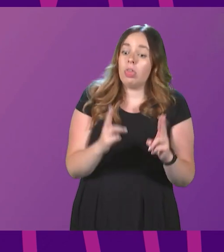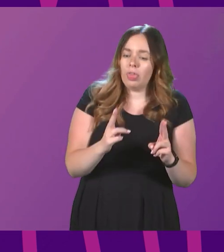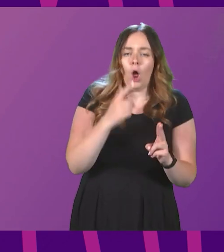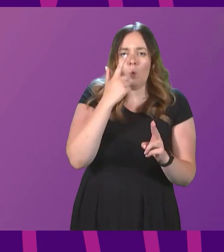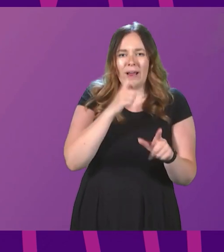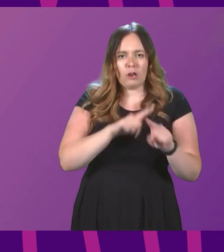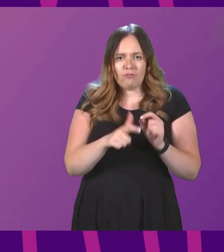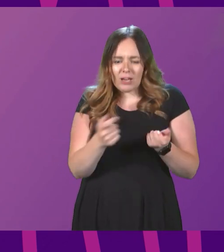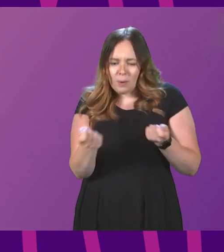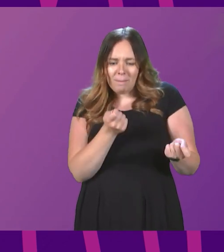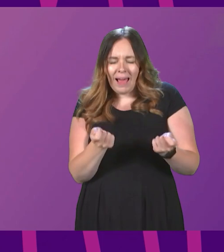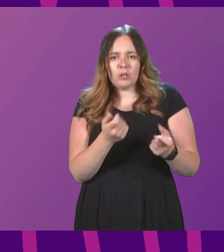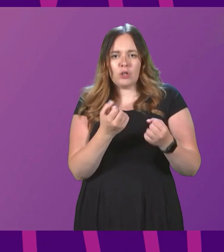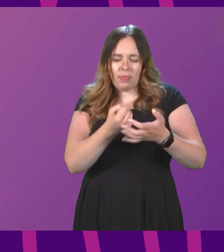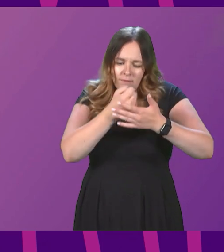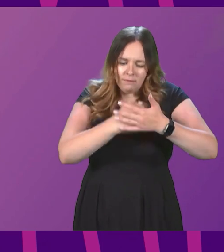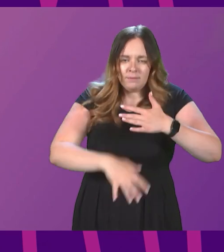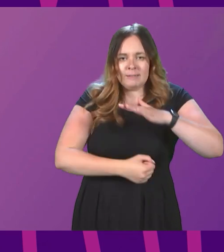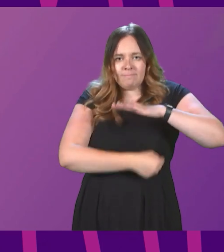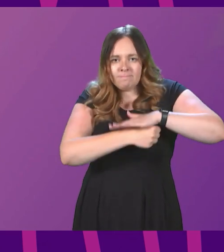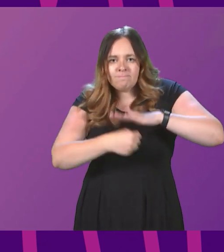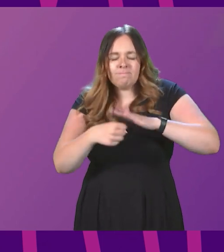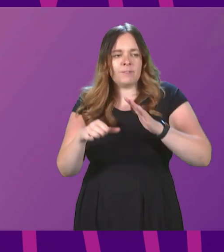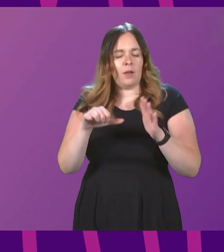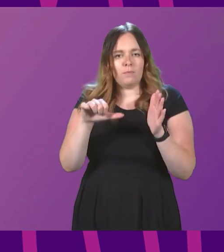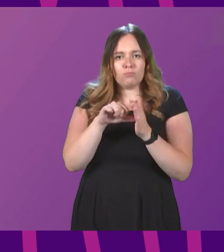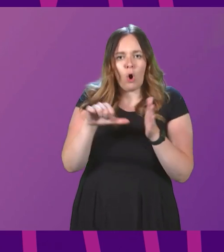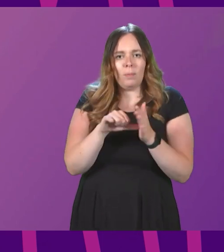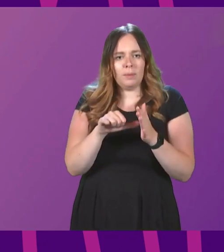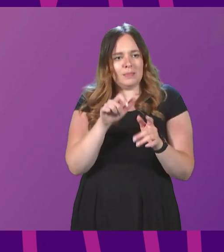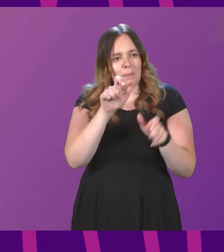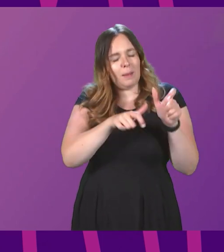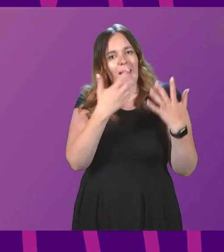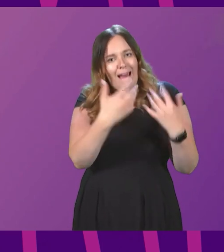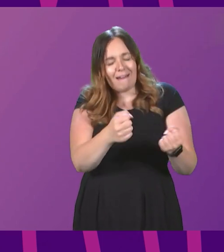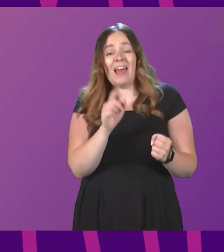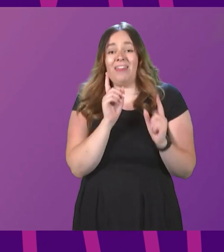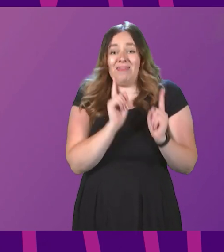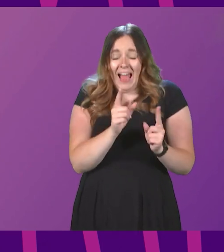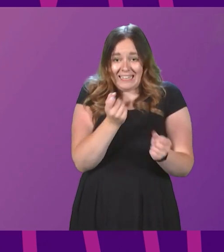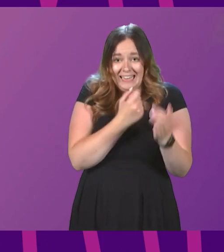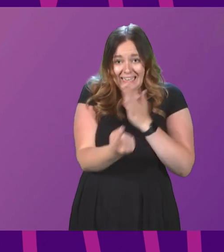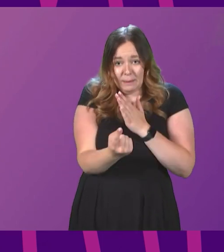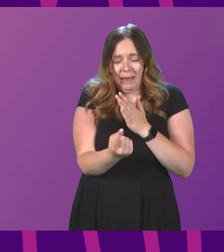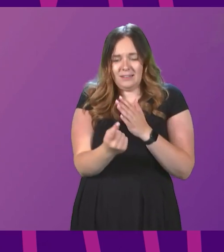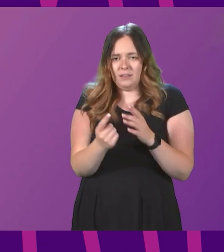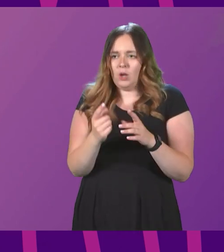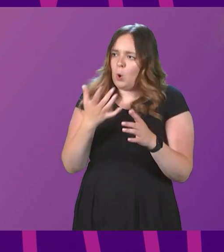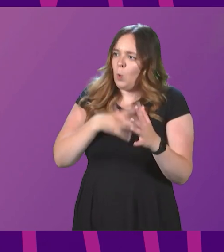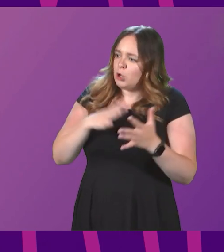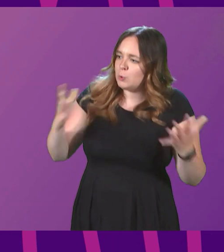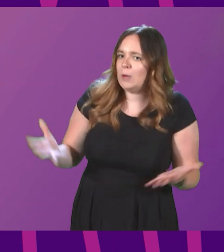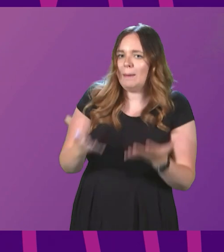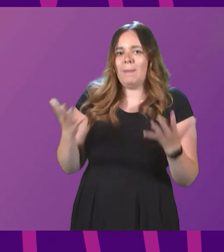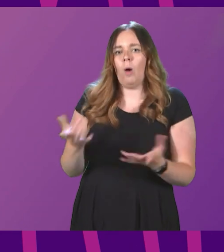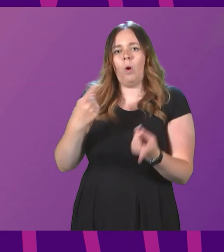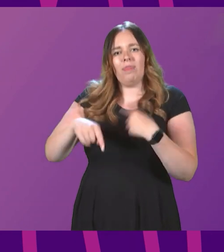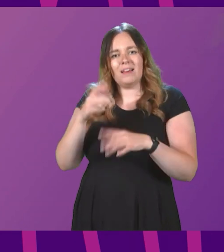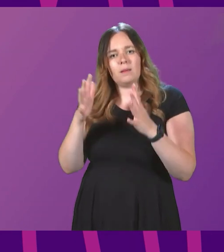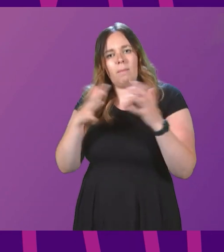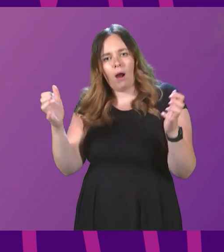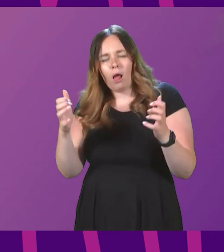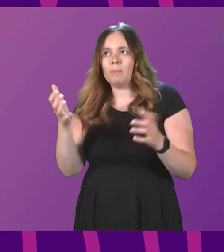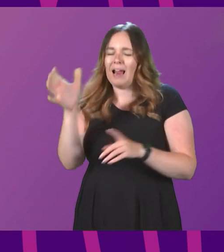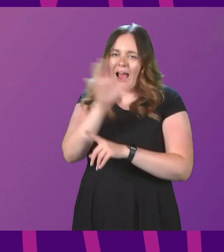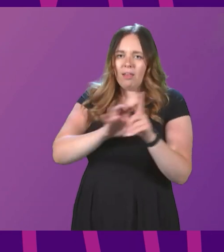some of the root causes of the problems people are facing. That's what independence is about. It's empowering this parliament and this country